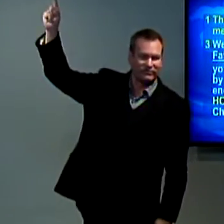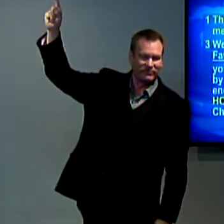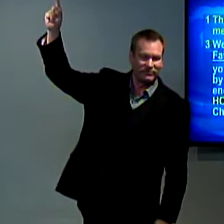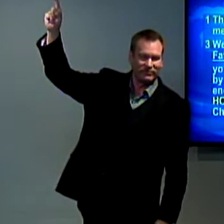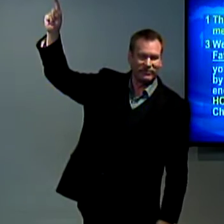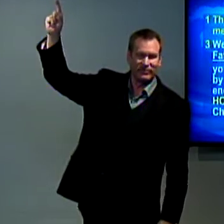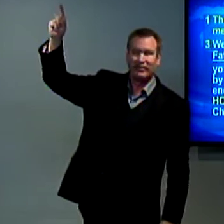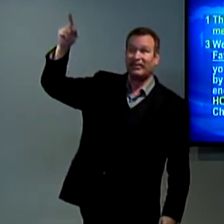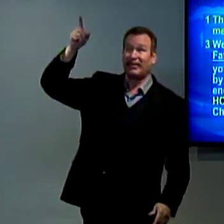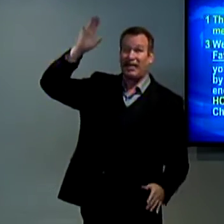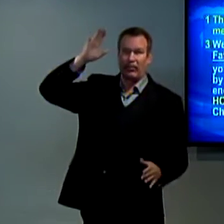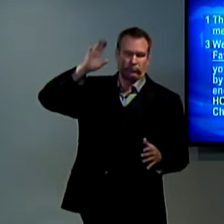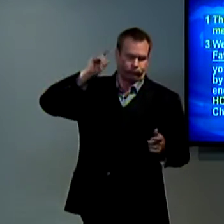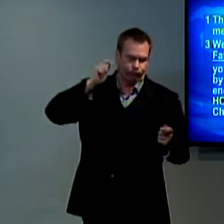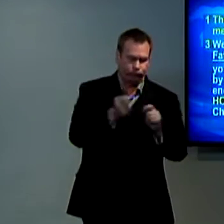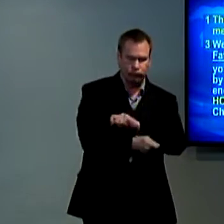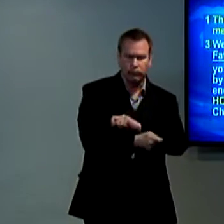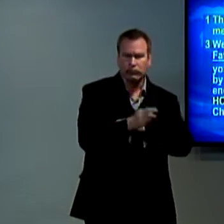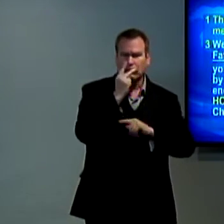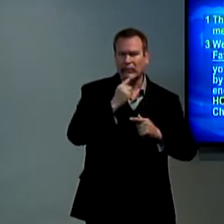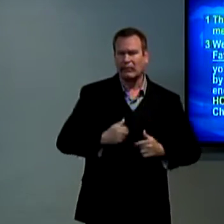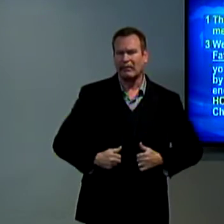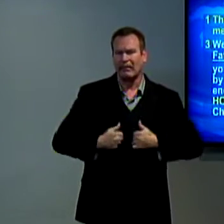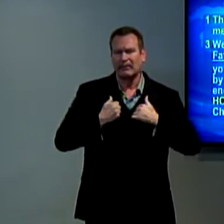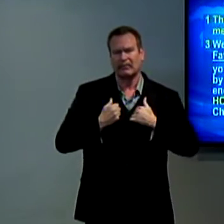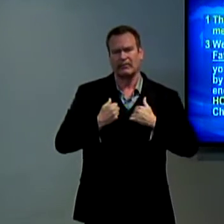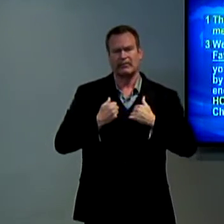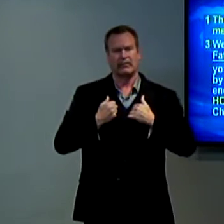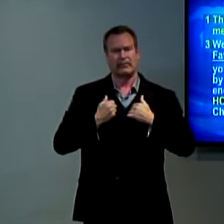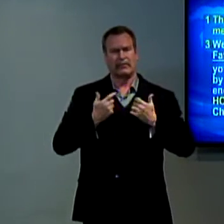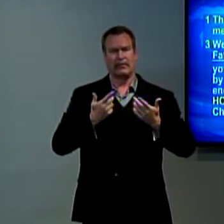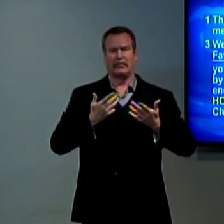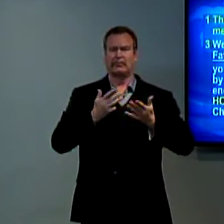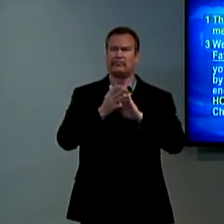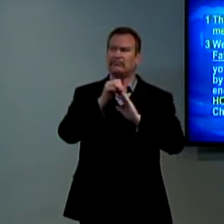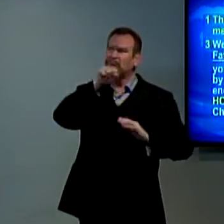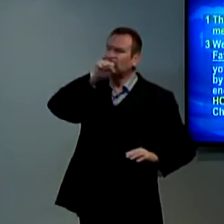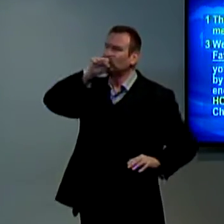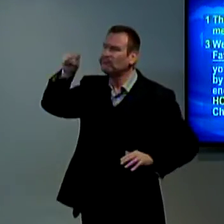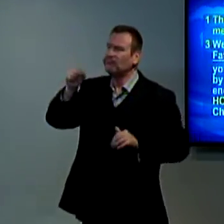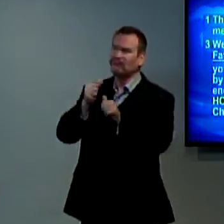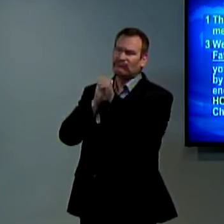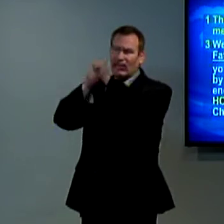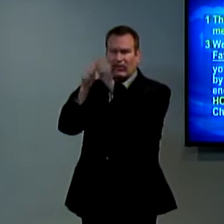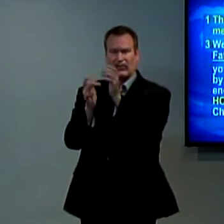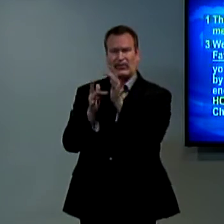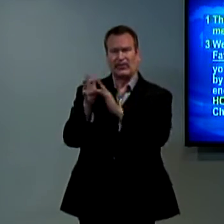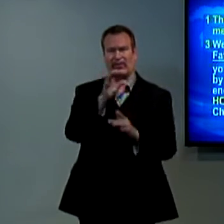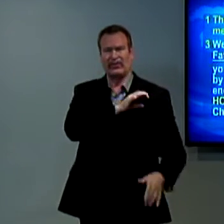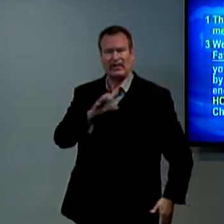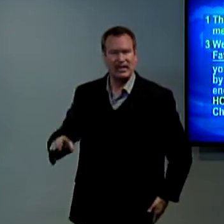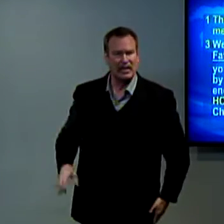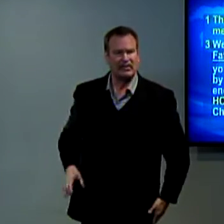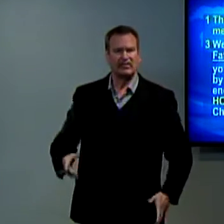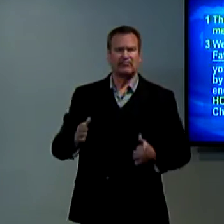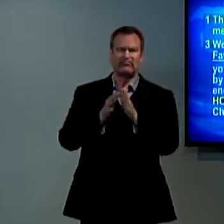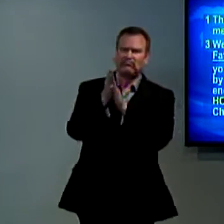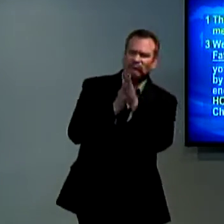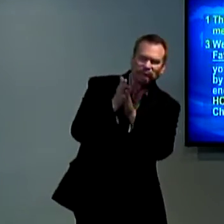we're not saved by ourselves we're saved by God and he changes our lives we love him and we follow Jesus Christ